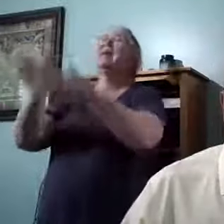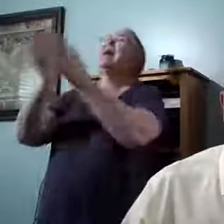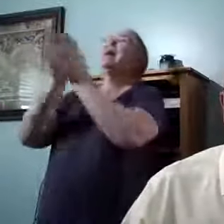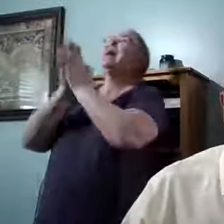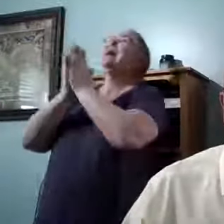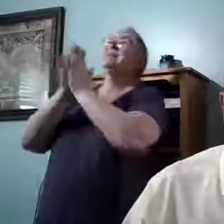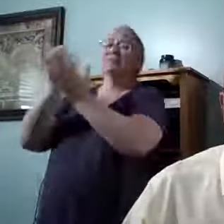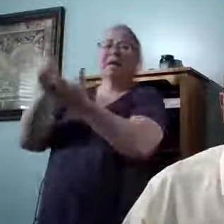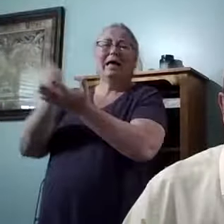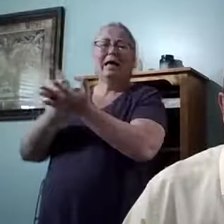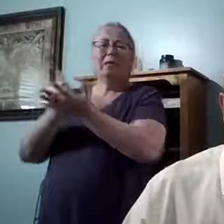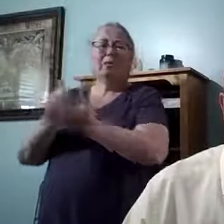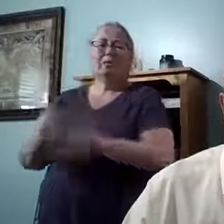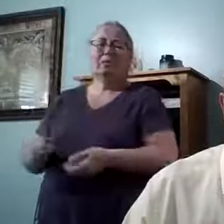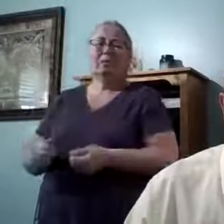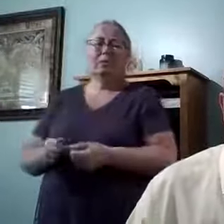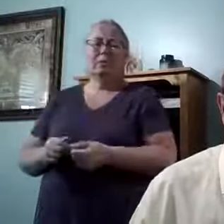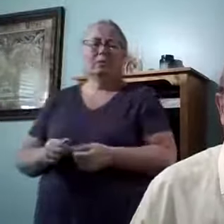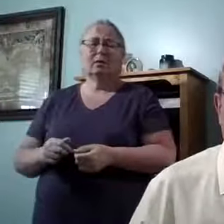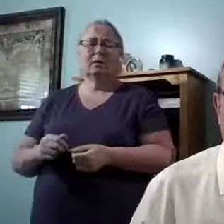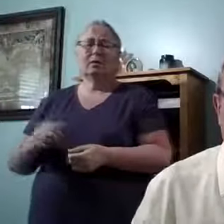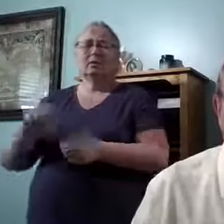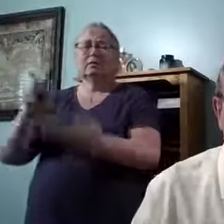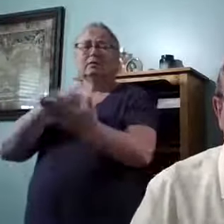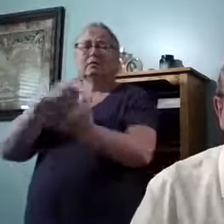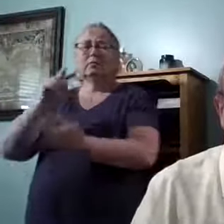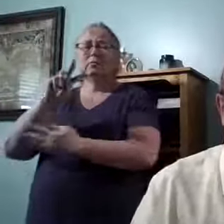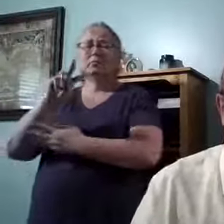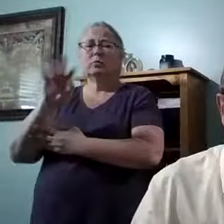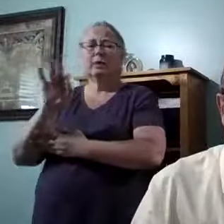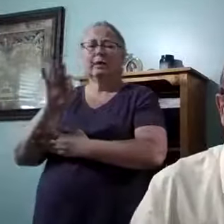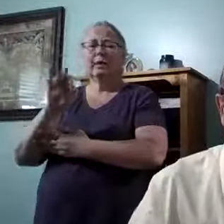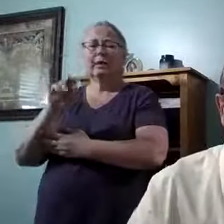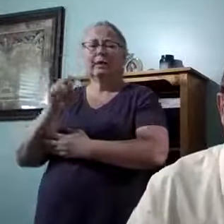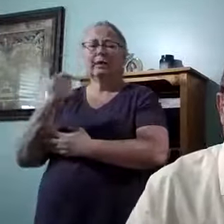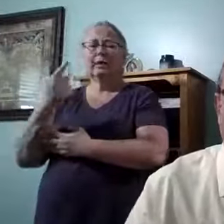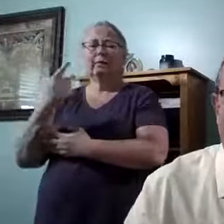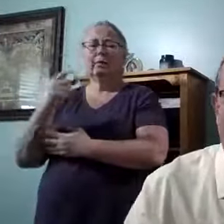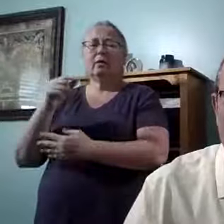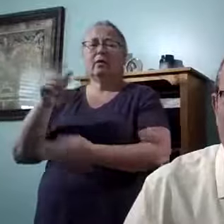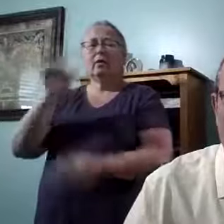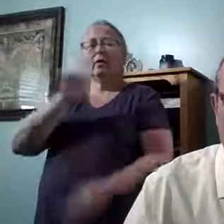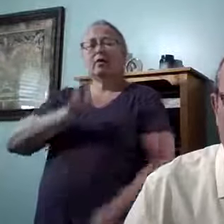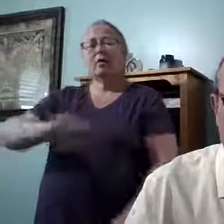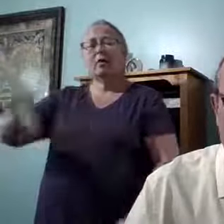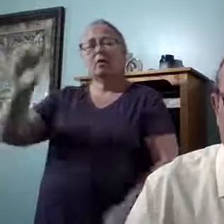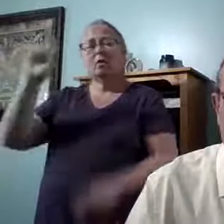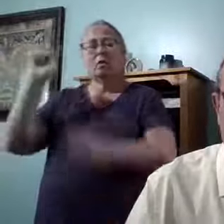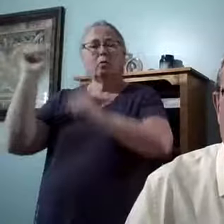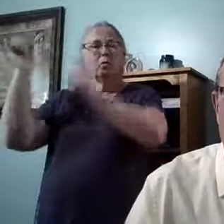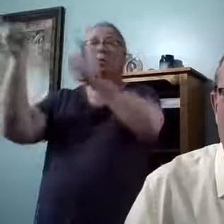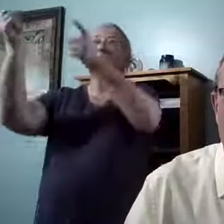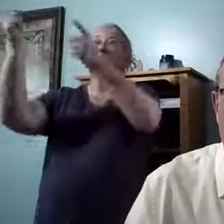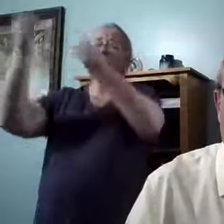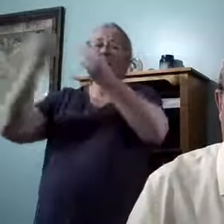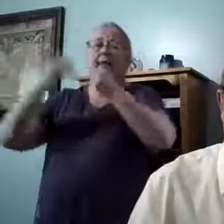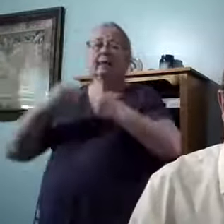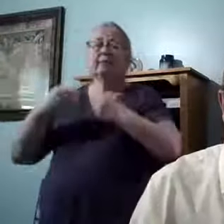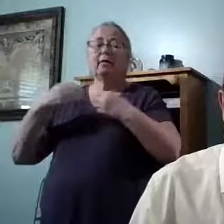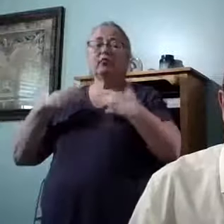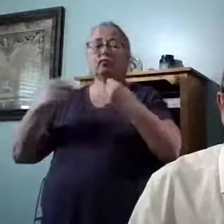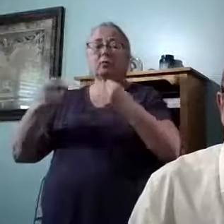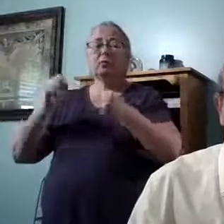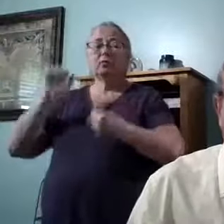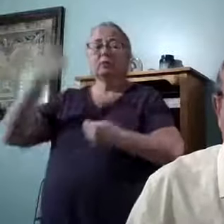Hallelujah. Psalms 29 11. The Lord will give strength to His people.